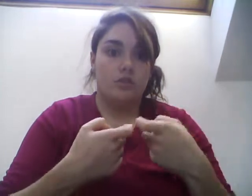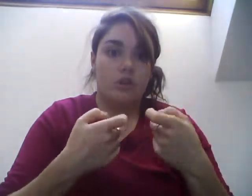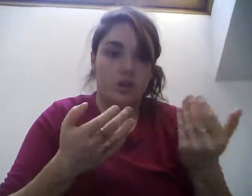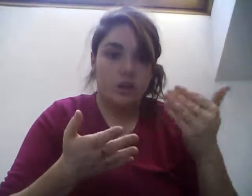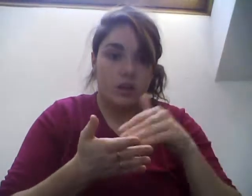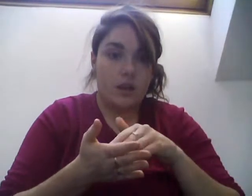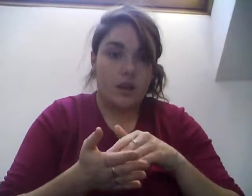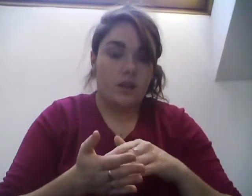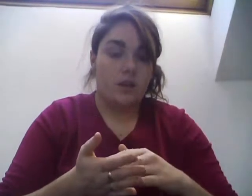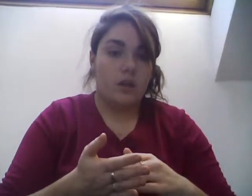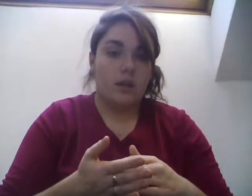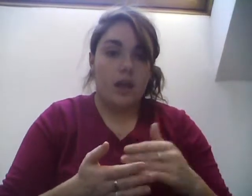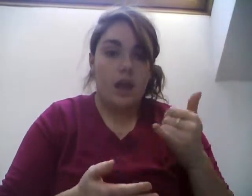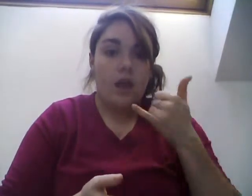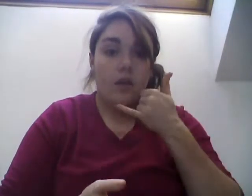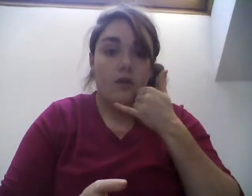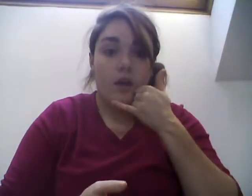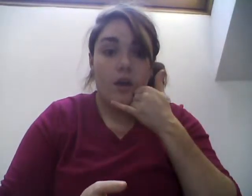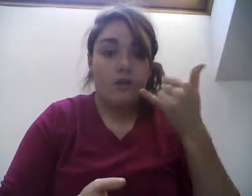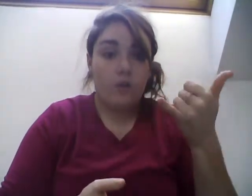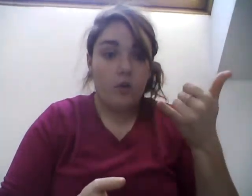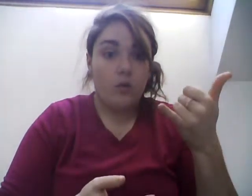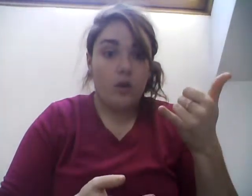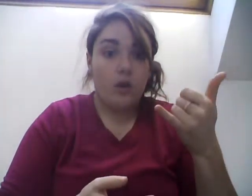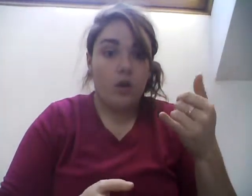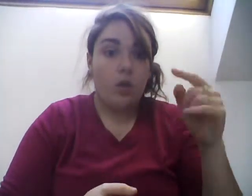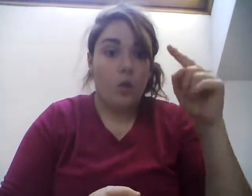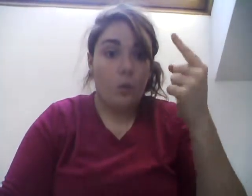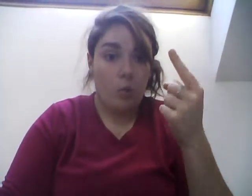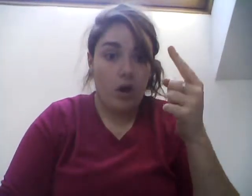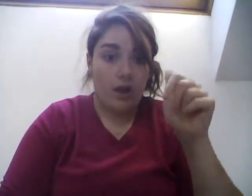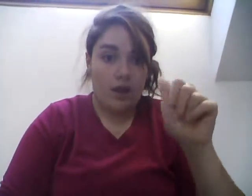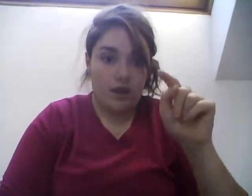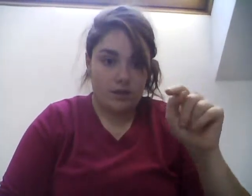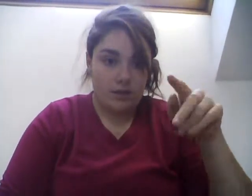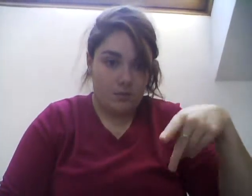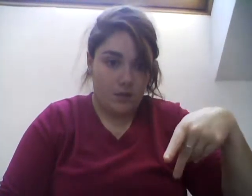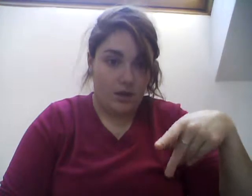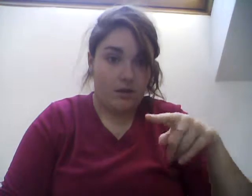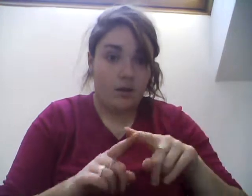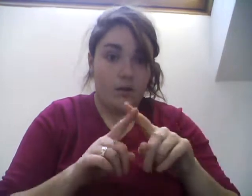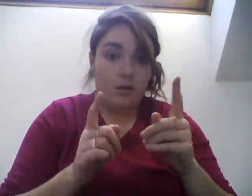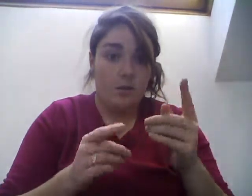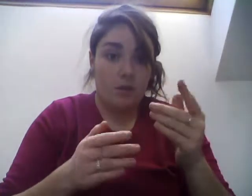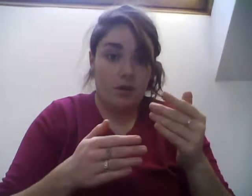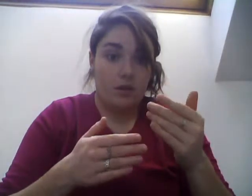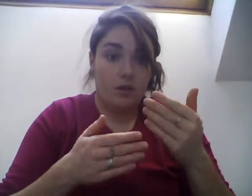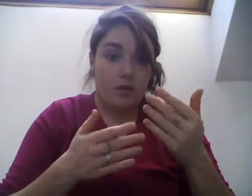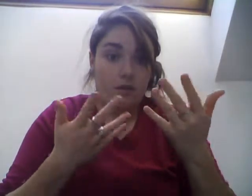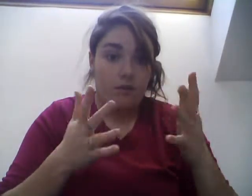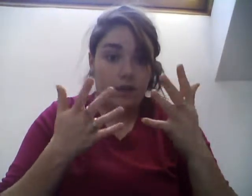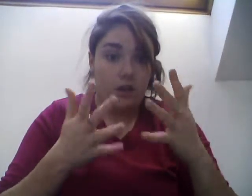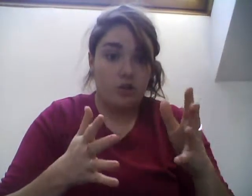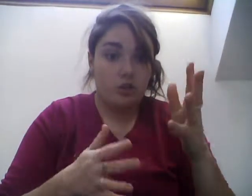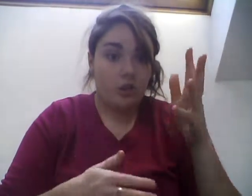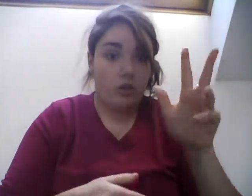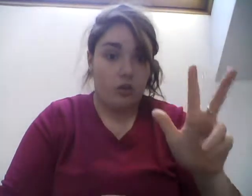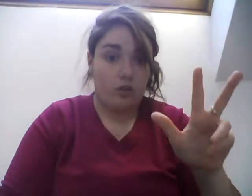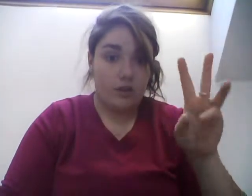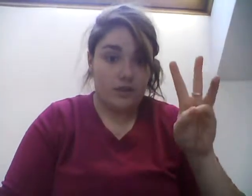energy. After 36 phone calls, you need to recharge that cell phone. So you would go back to the sugar that you've eaten,